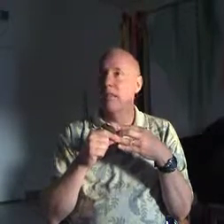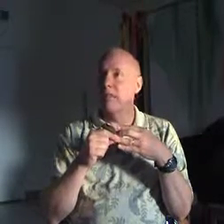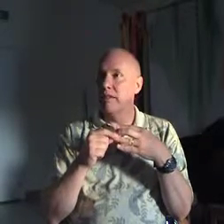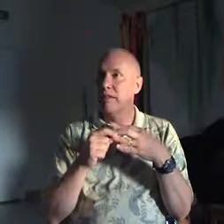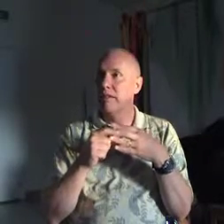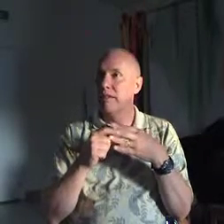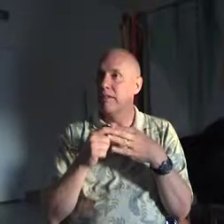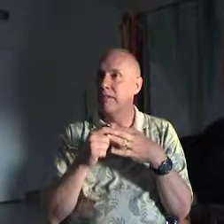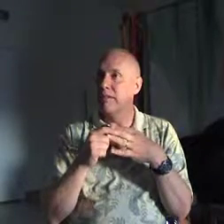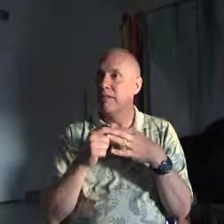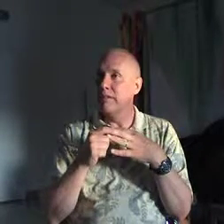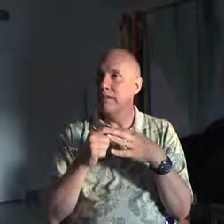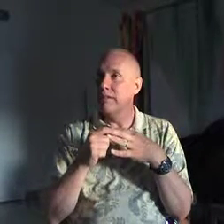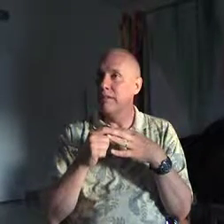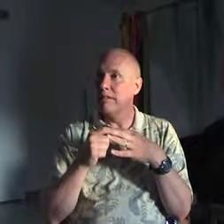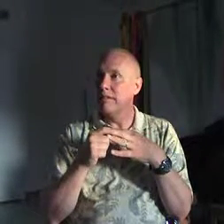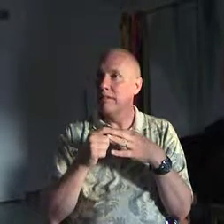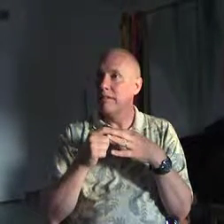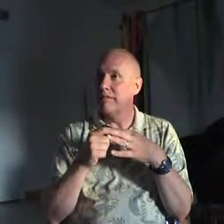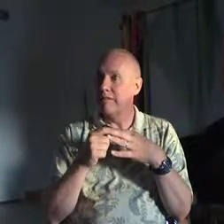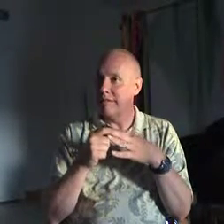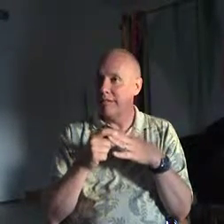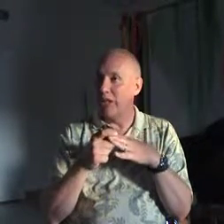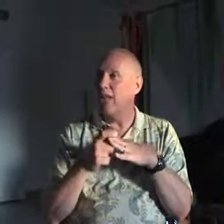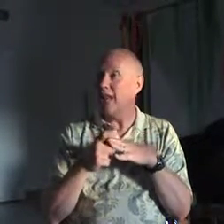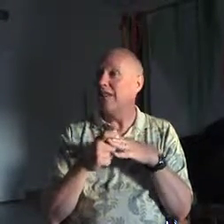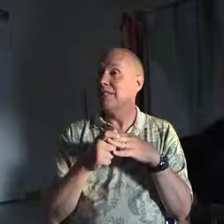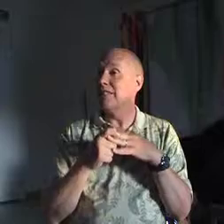Why haven't you said that that's happened yet? Oh, it has.